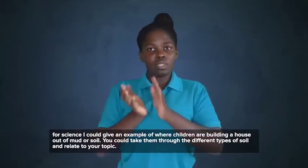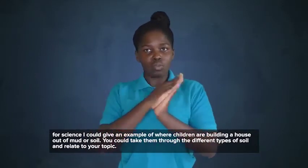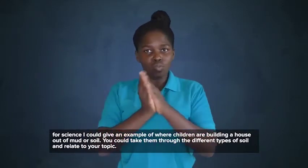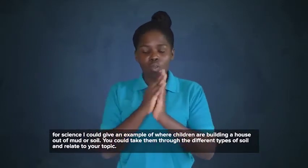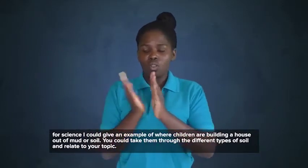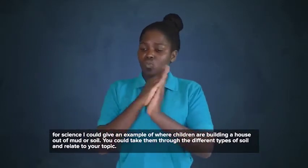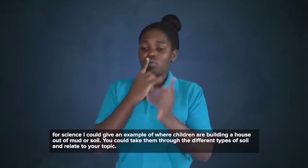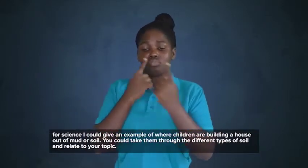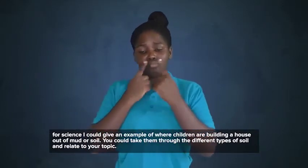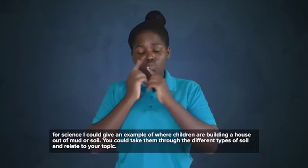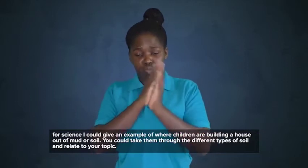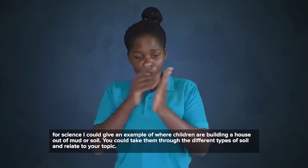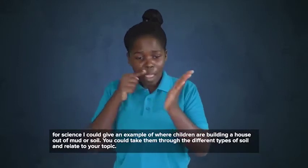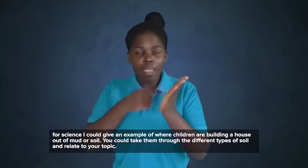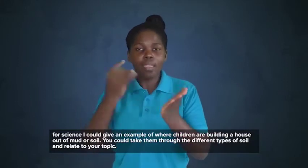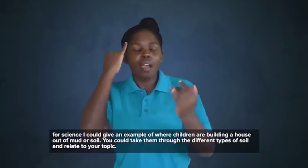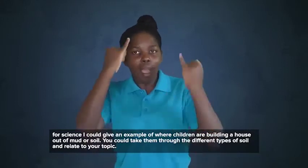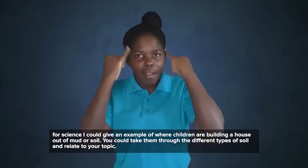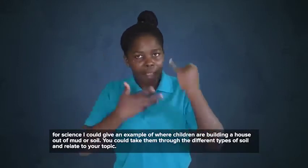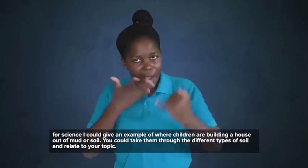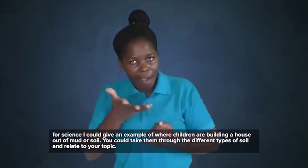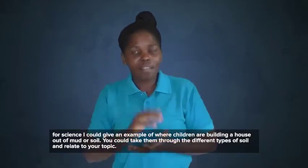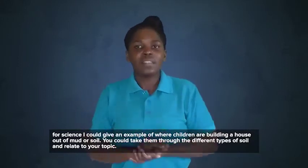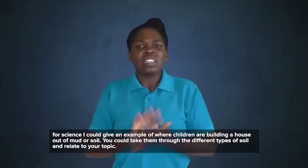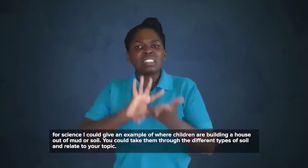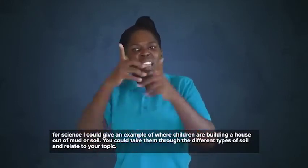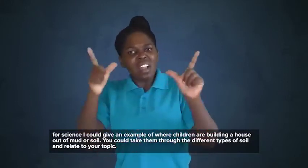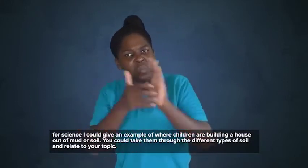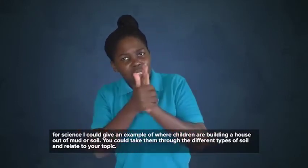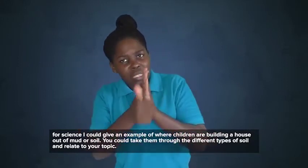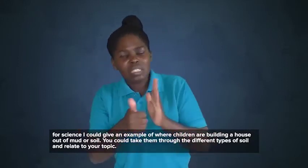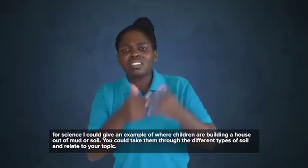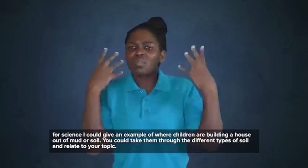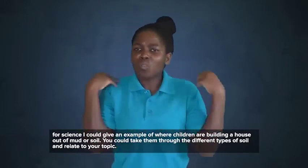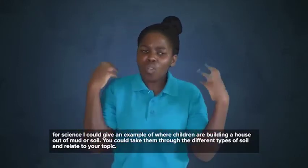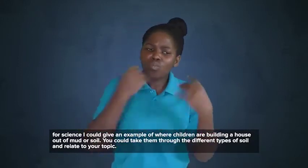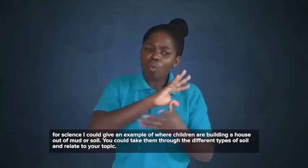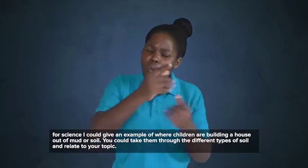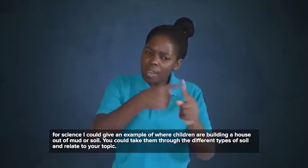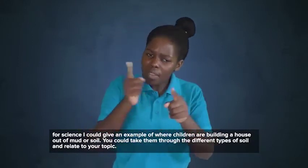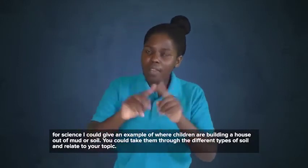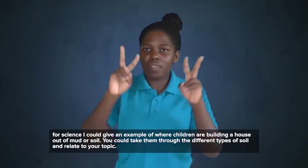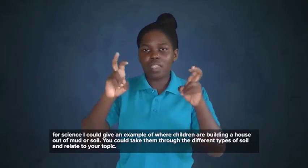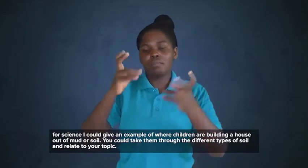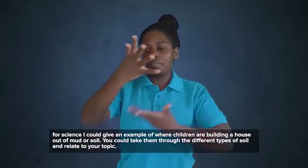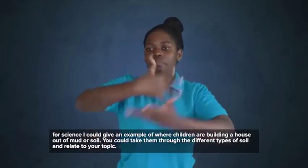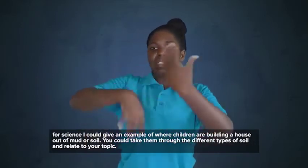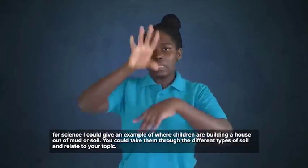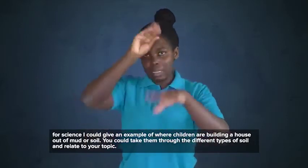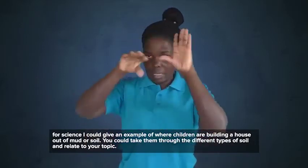and then also express themselves through storytelling. Let them come out with their ideas, let them practice all